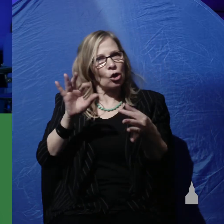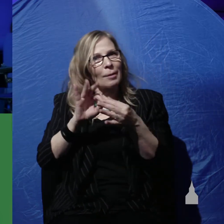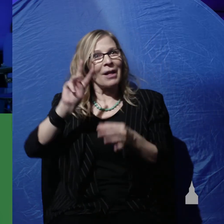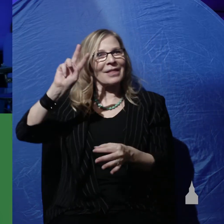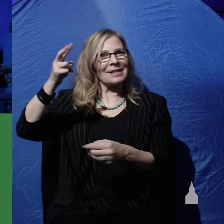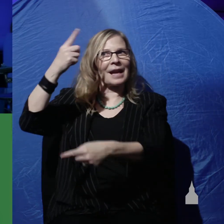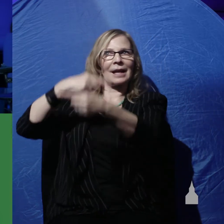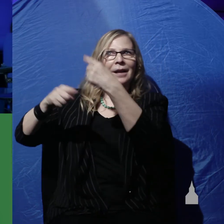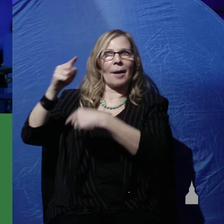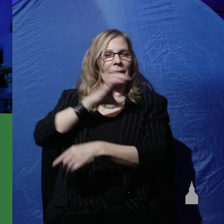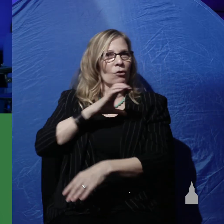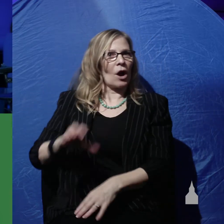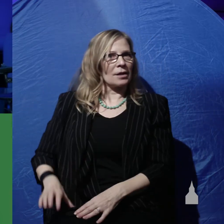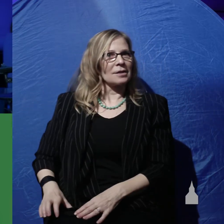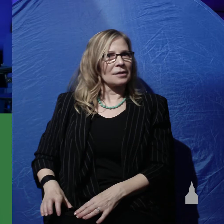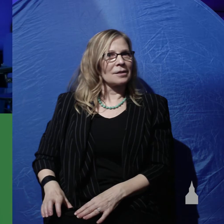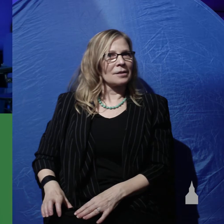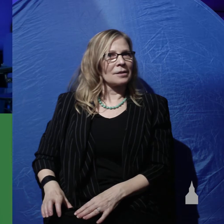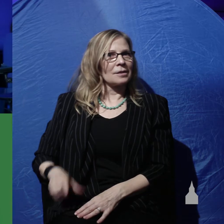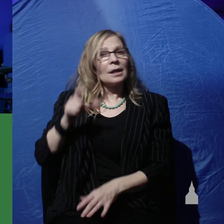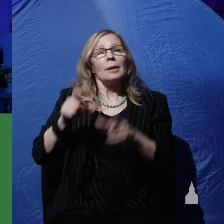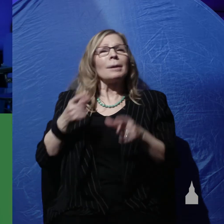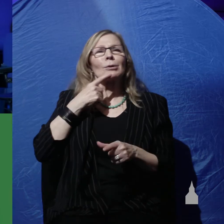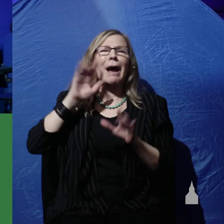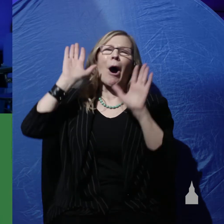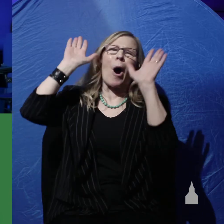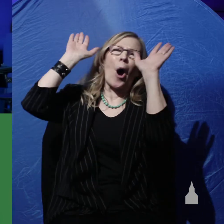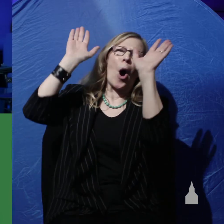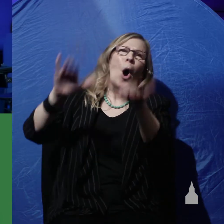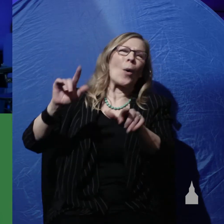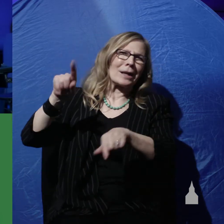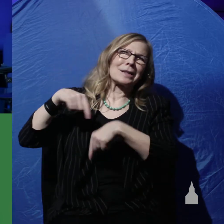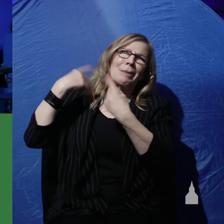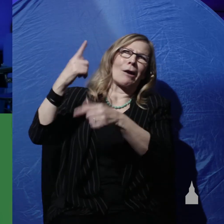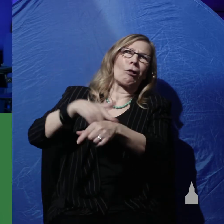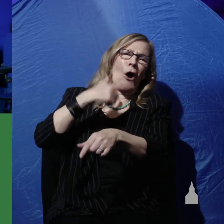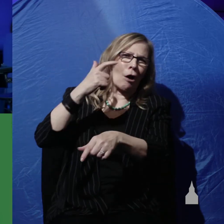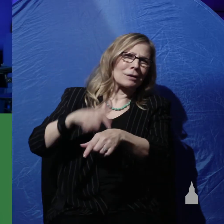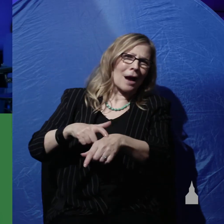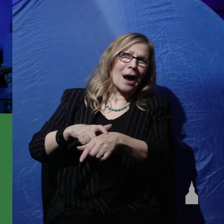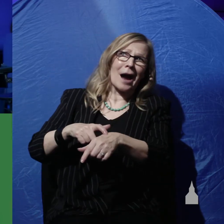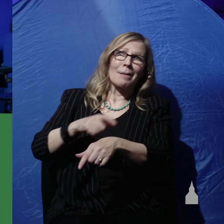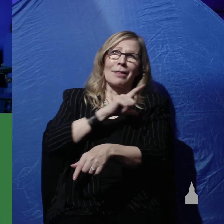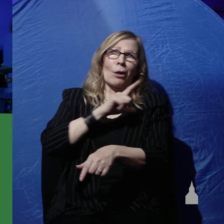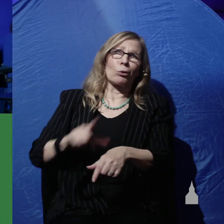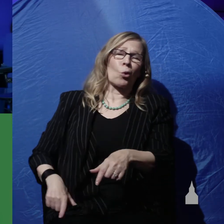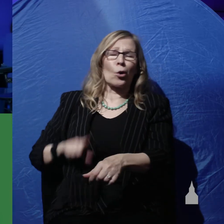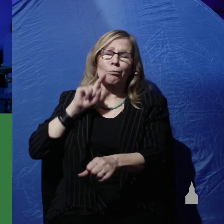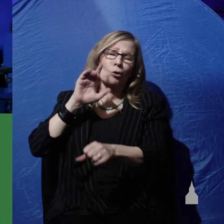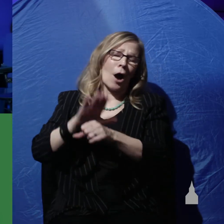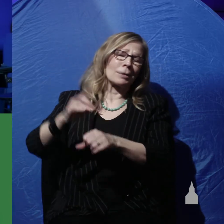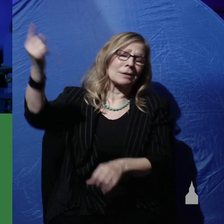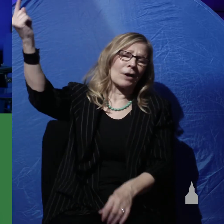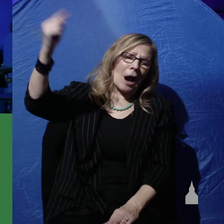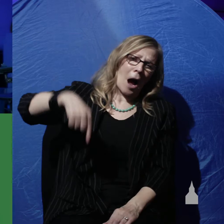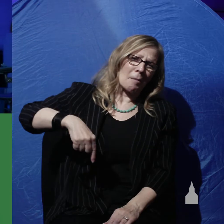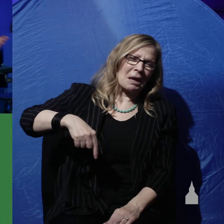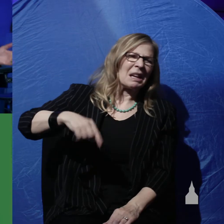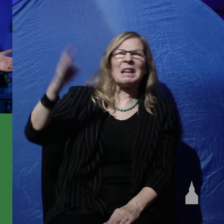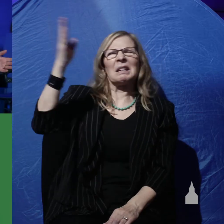Christ. And scoffers who say, well, it's been a long time since the Lord gave His promise of His return. He's never going to